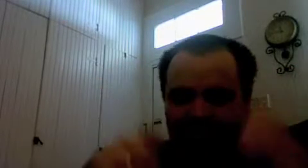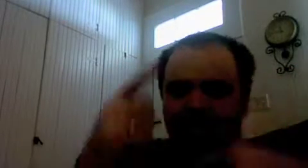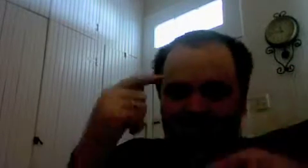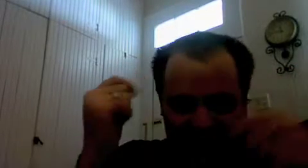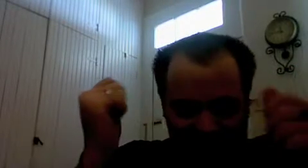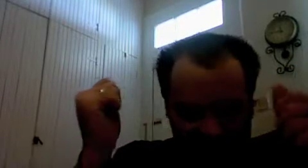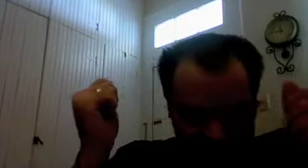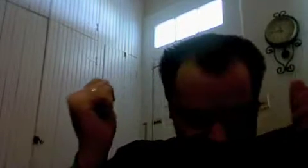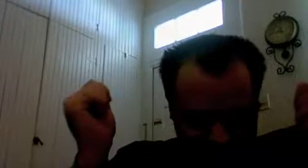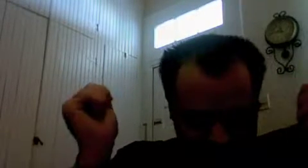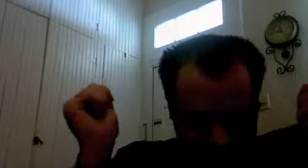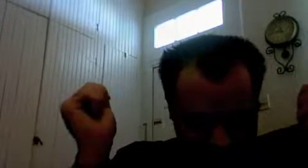self mediation